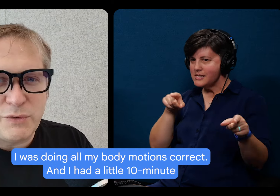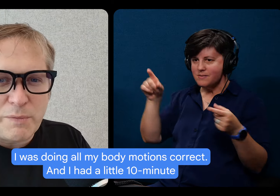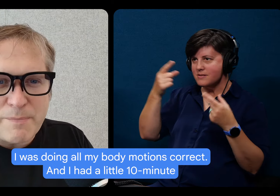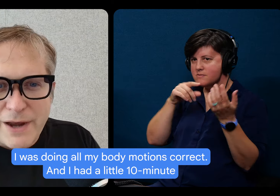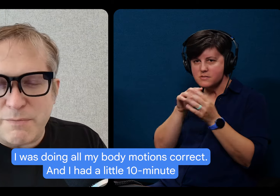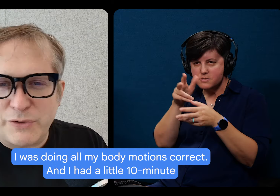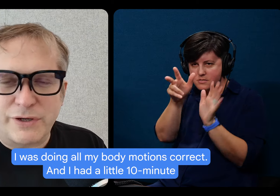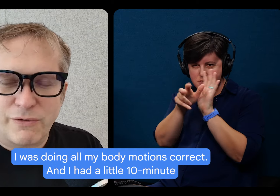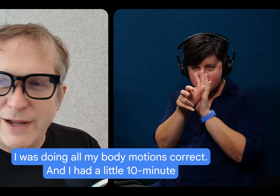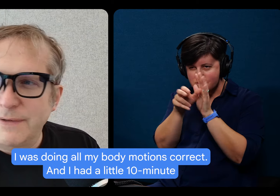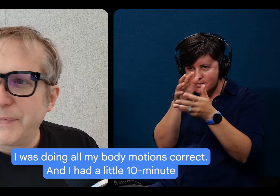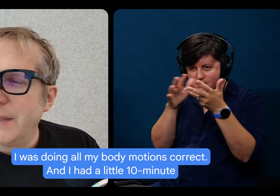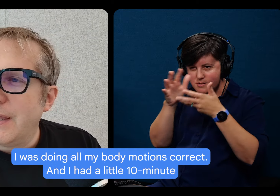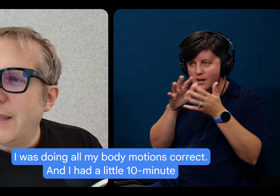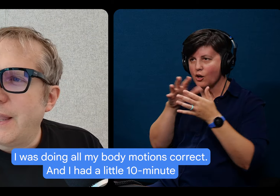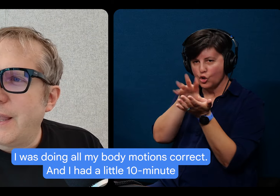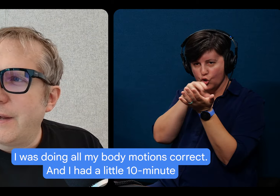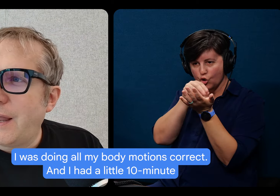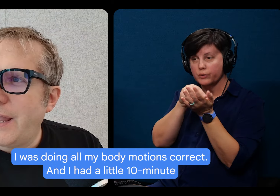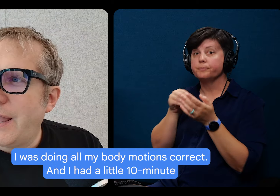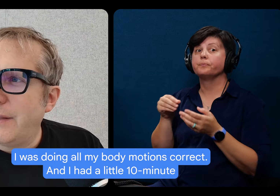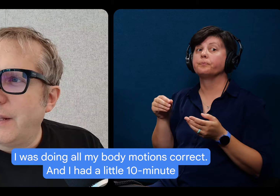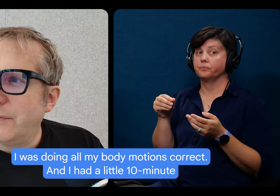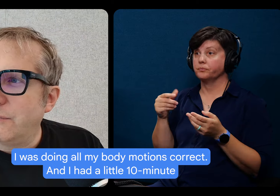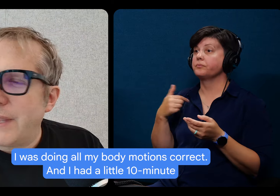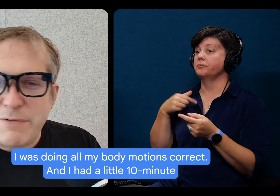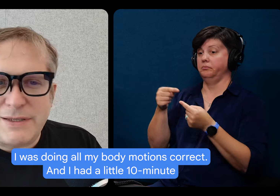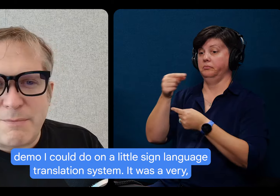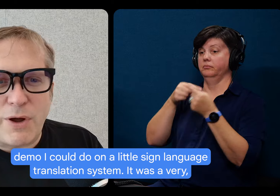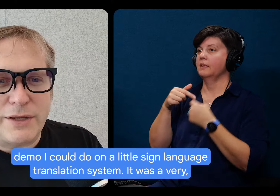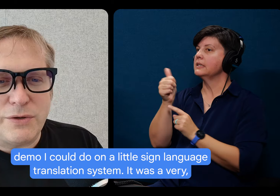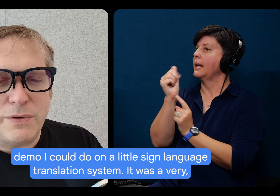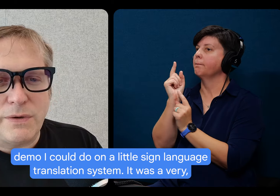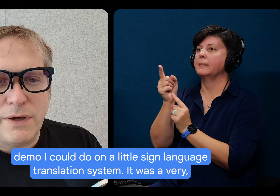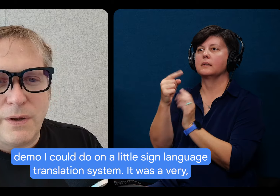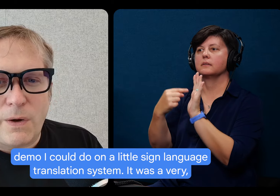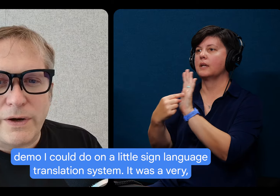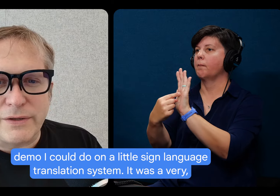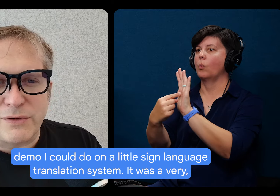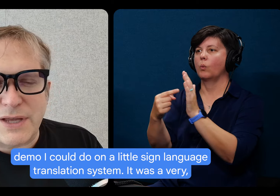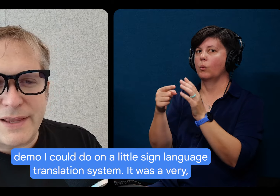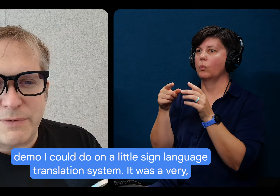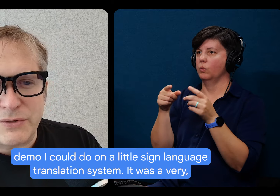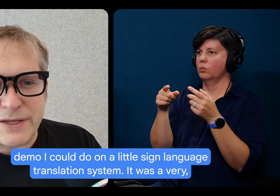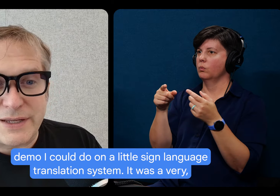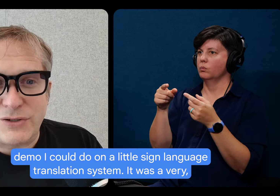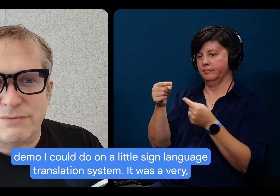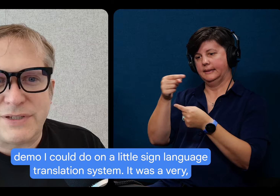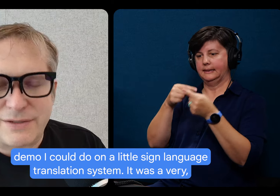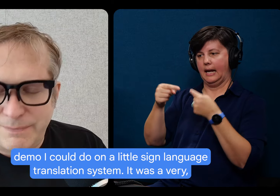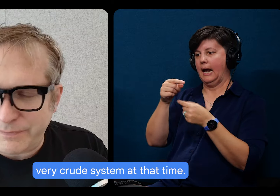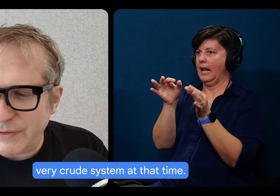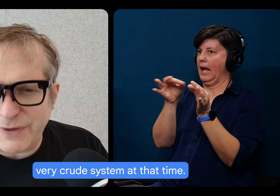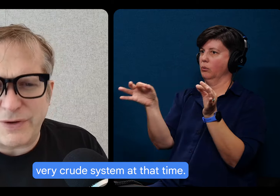I was doing all my body motion correct. And I had a little 10 minute demo I could do on a little sign language translation